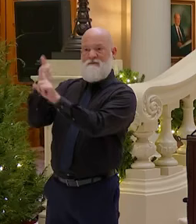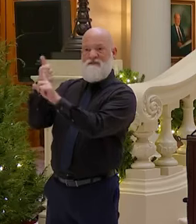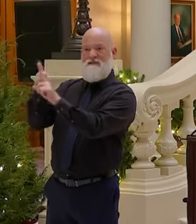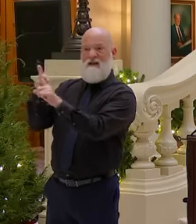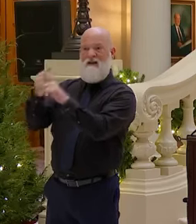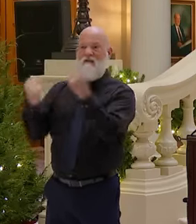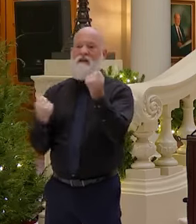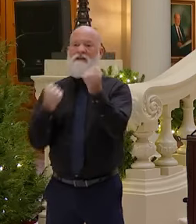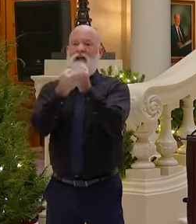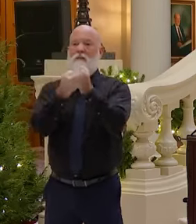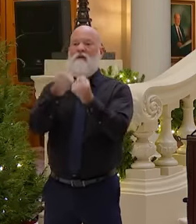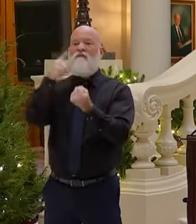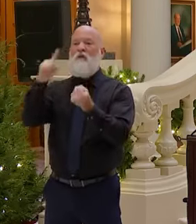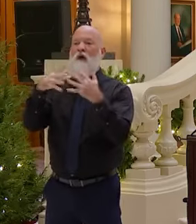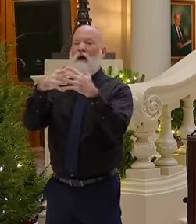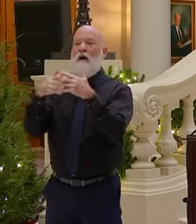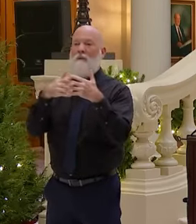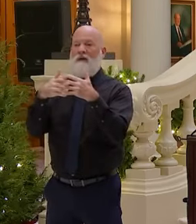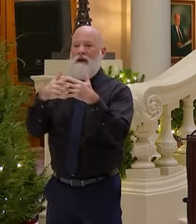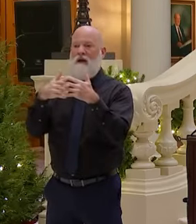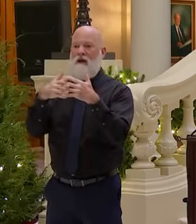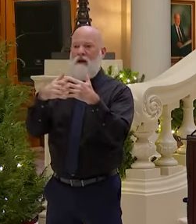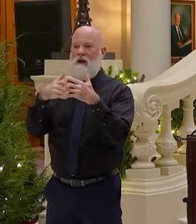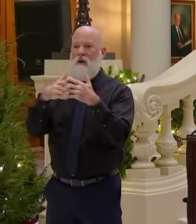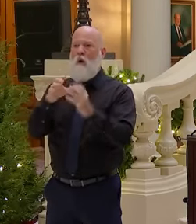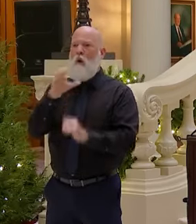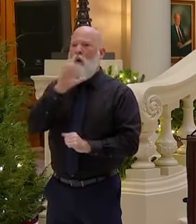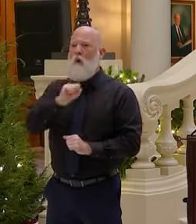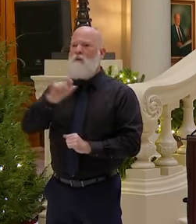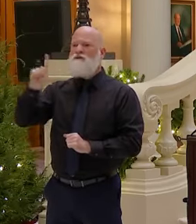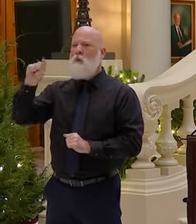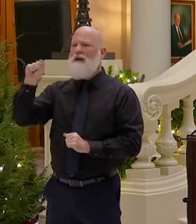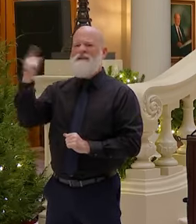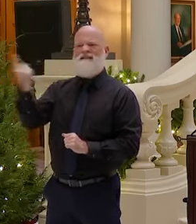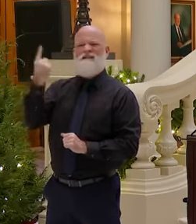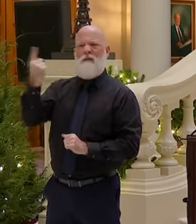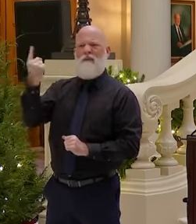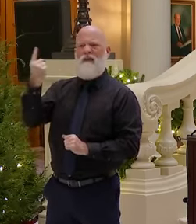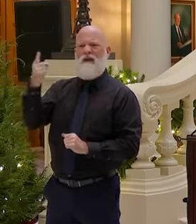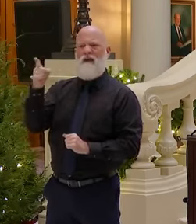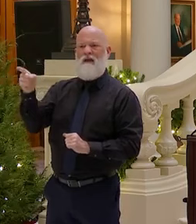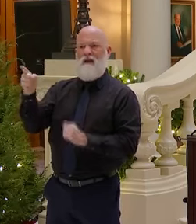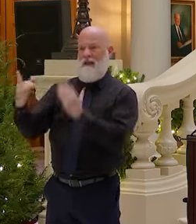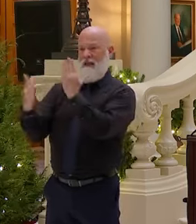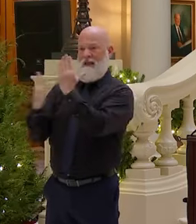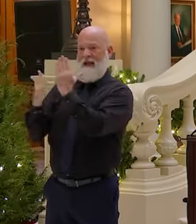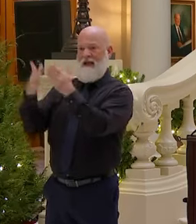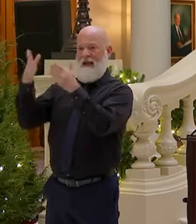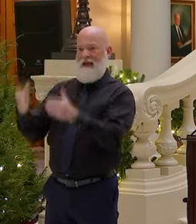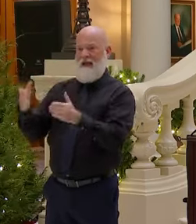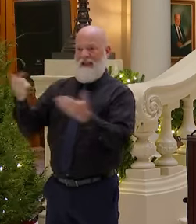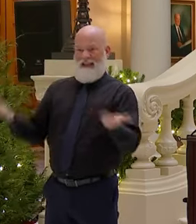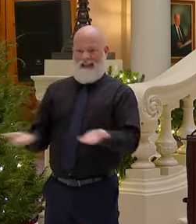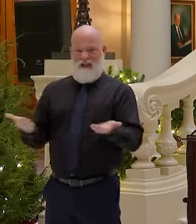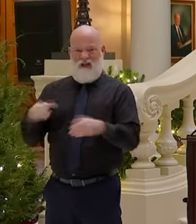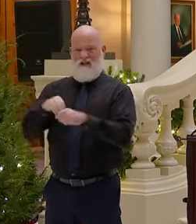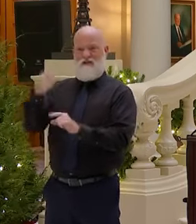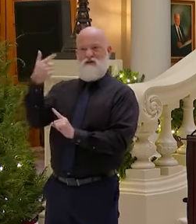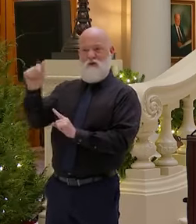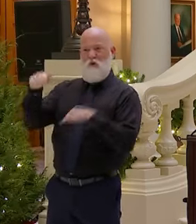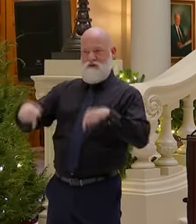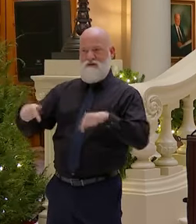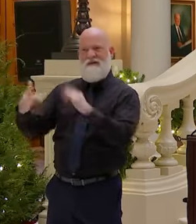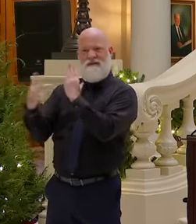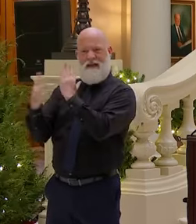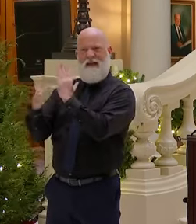-something tech in Gwinnett County today has death threats and a noose put out saying he should be hung for treason. Because he was transferring